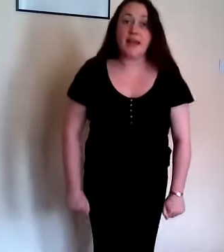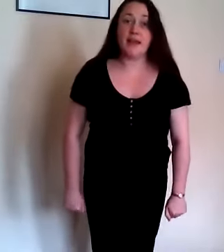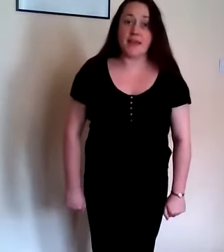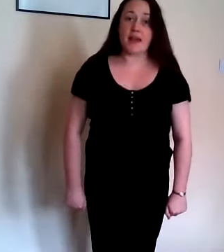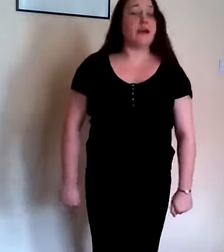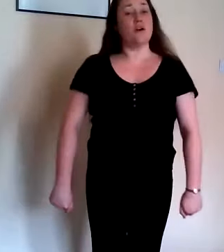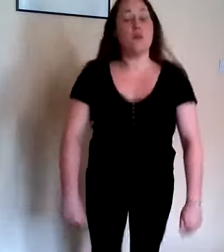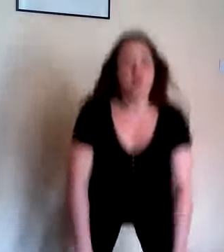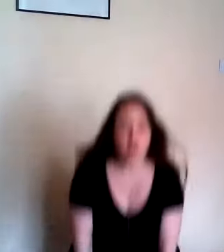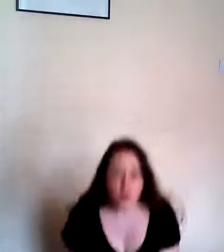then I go,